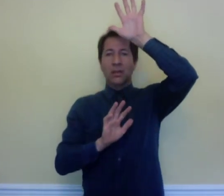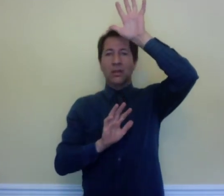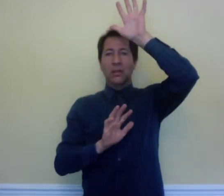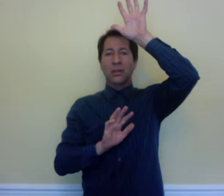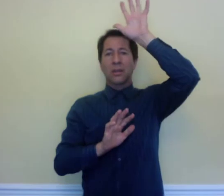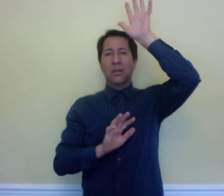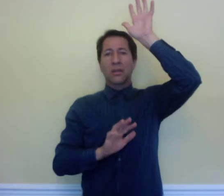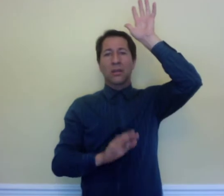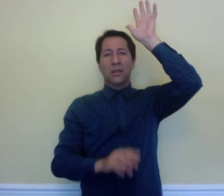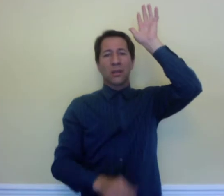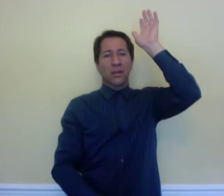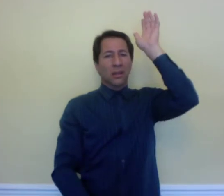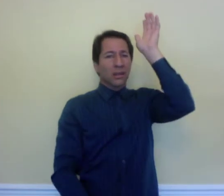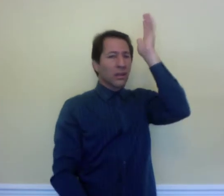Can't you